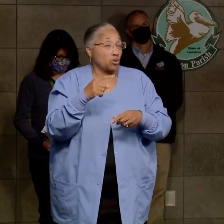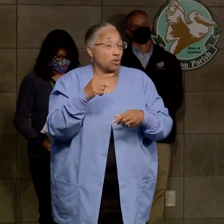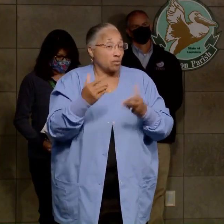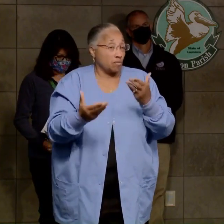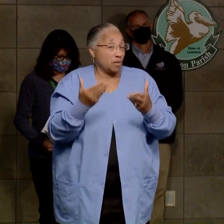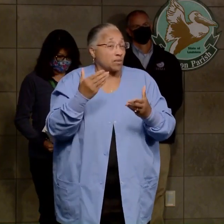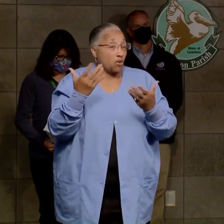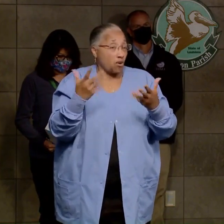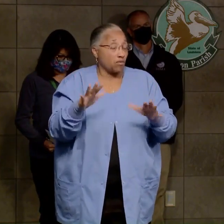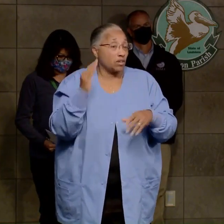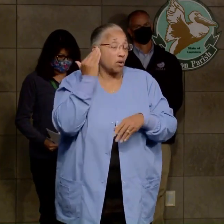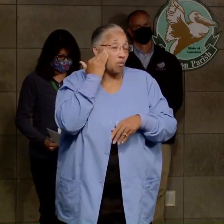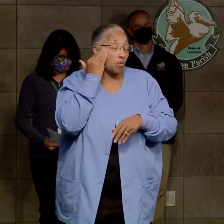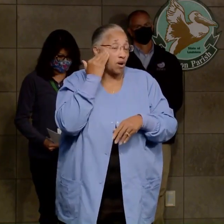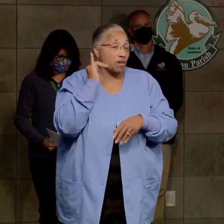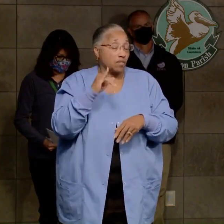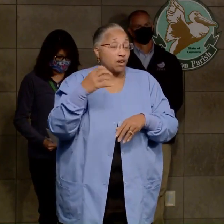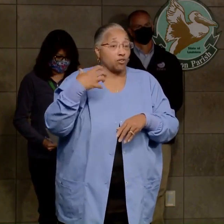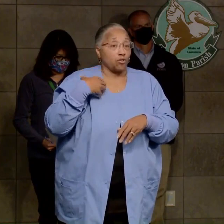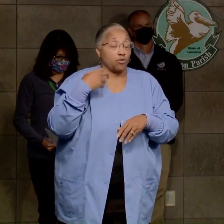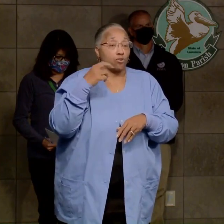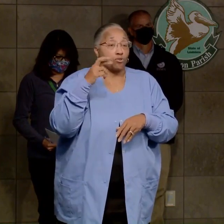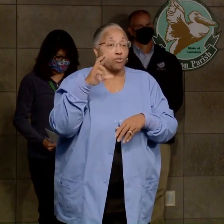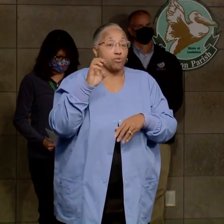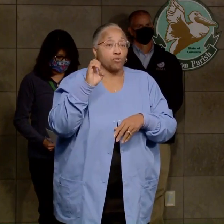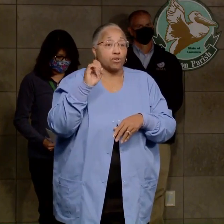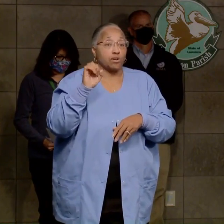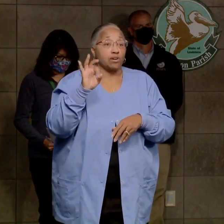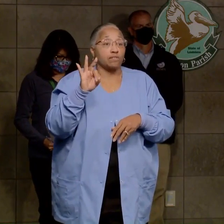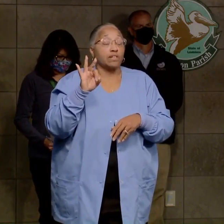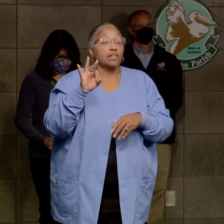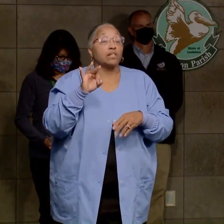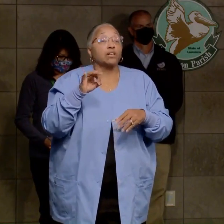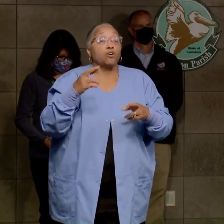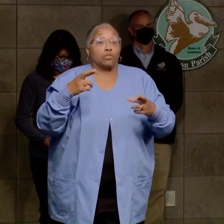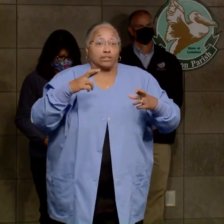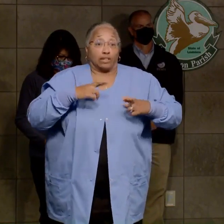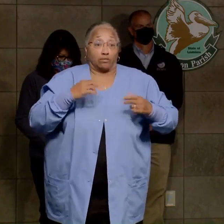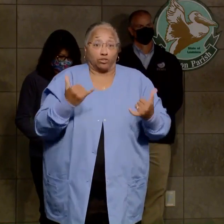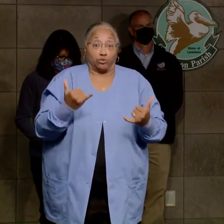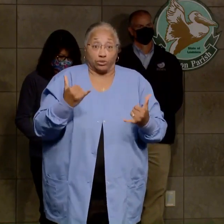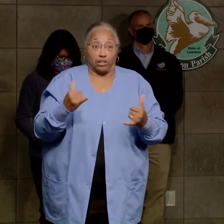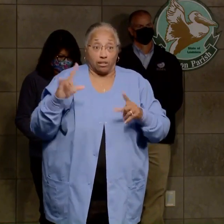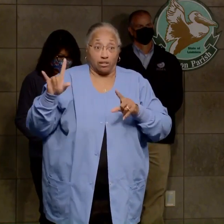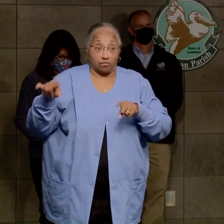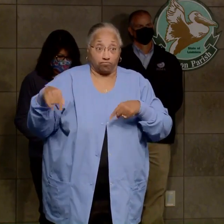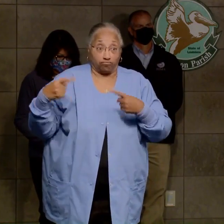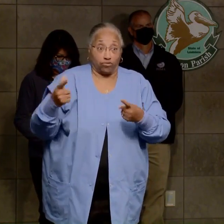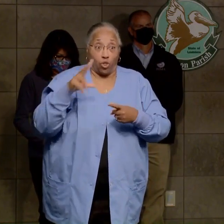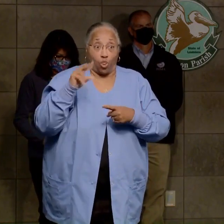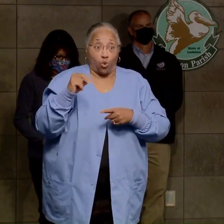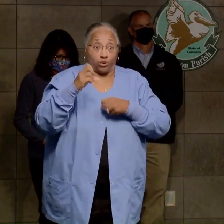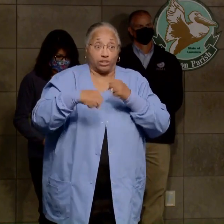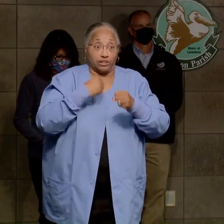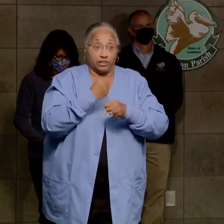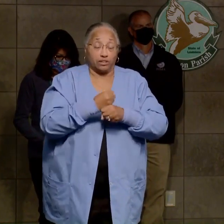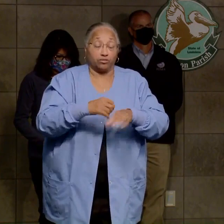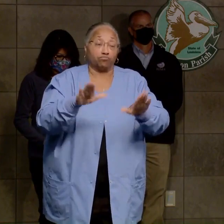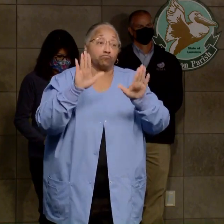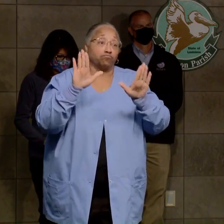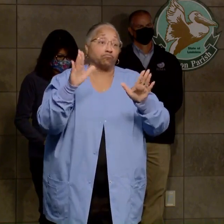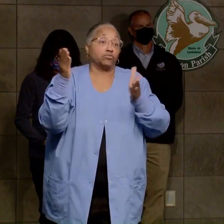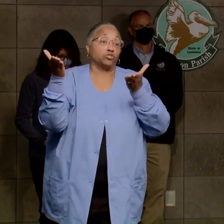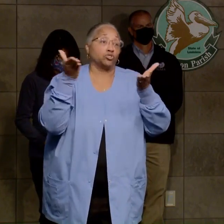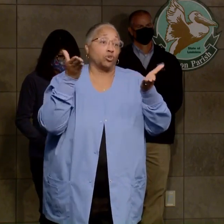Colonel Reeves, the superintendent of state police, is retiring today after 30 years of tremendous service to the state,